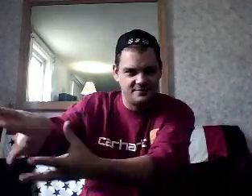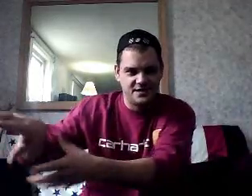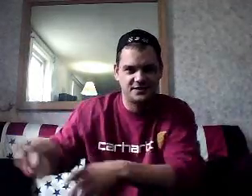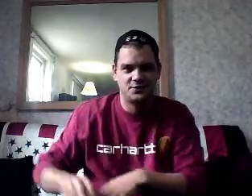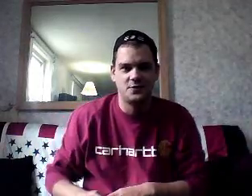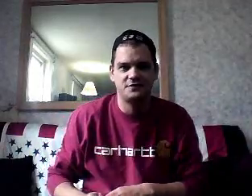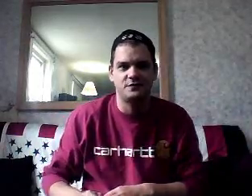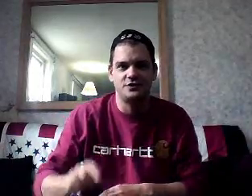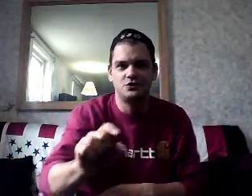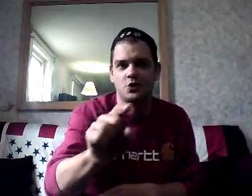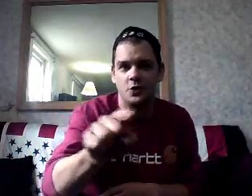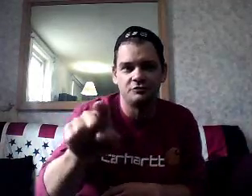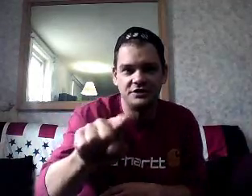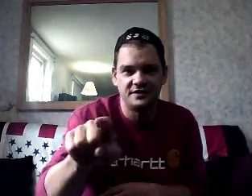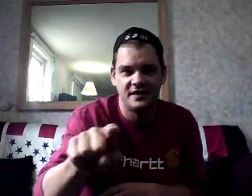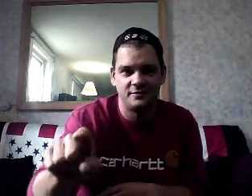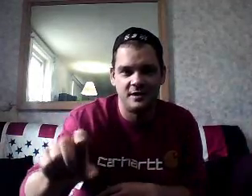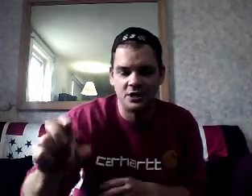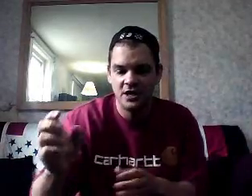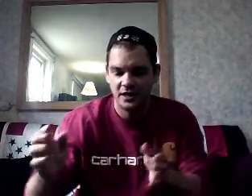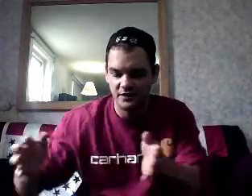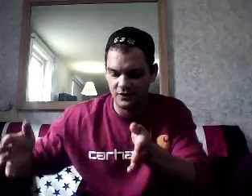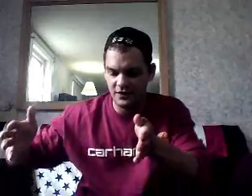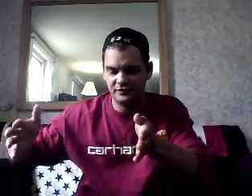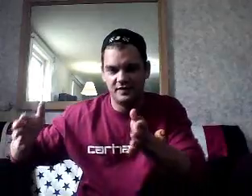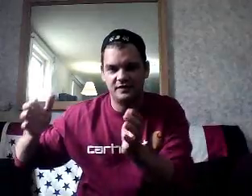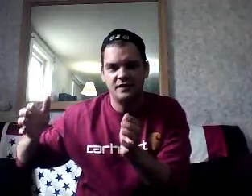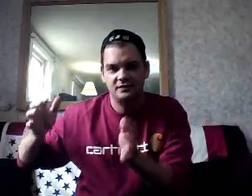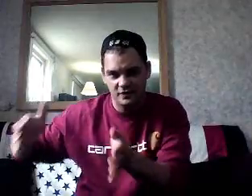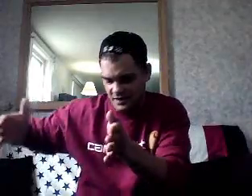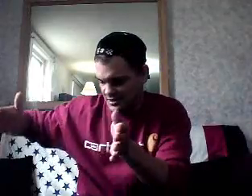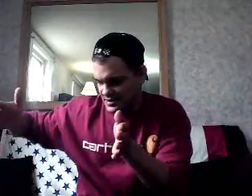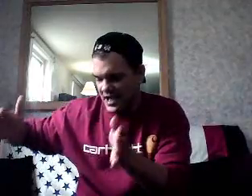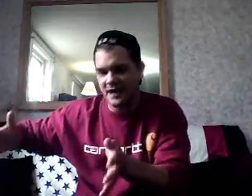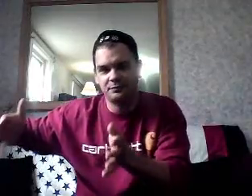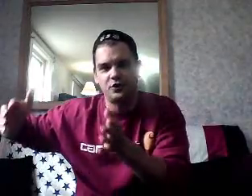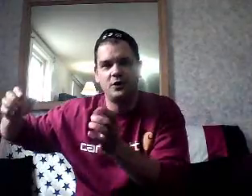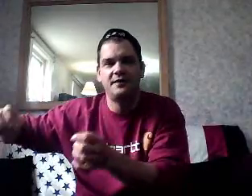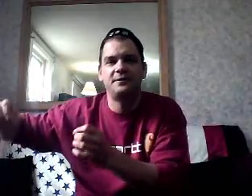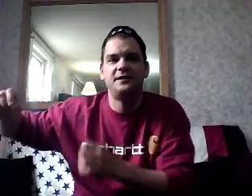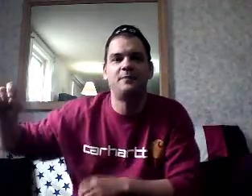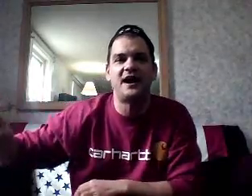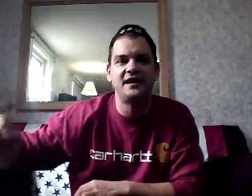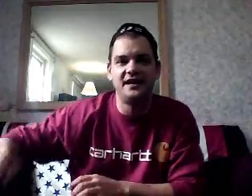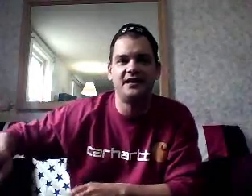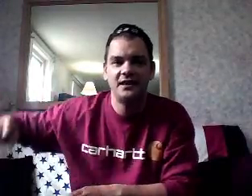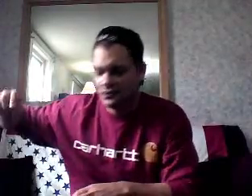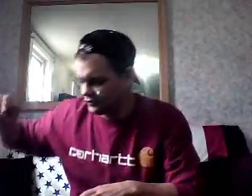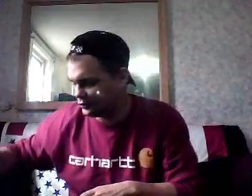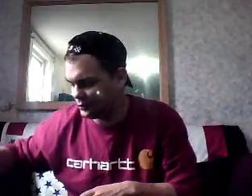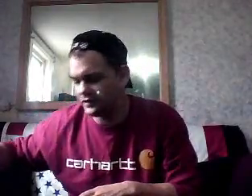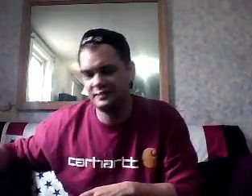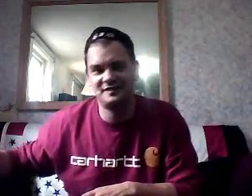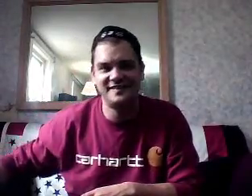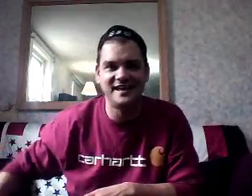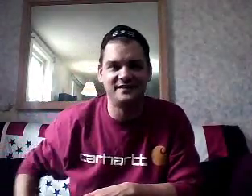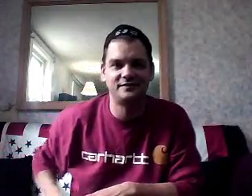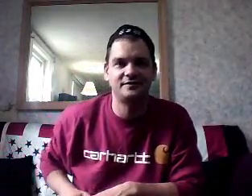to quote it for you. You go and read the Tenth Amendment. It says, and not prohibited by it to the states,